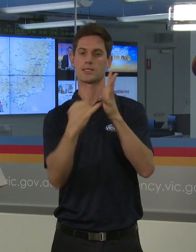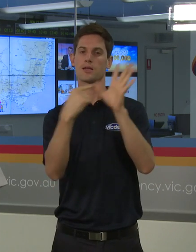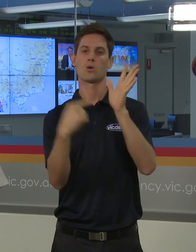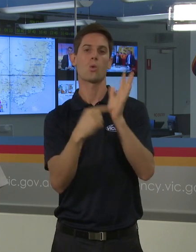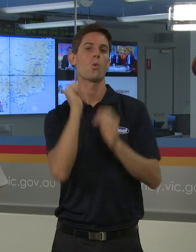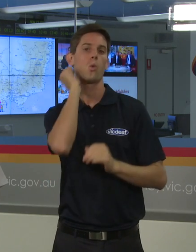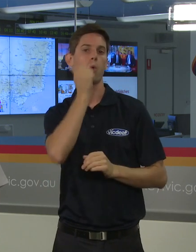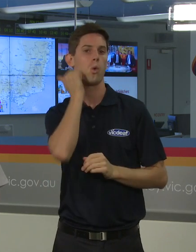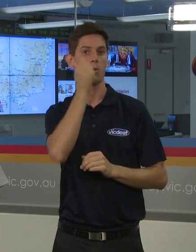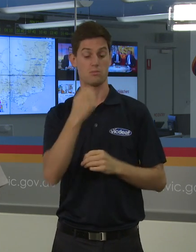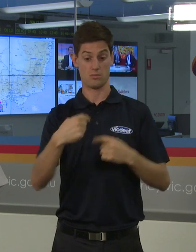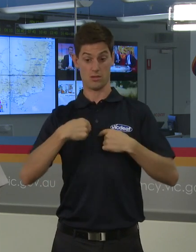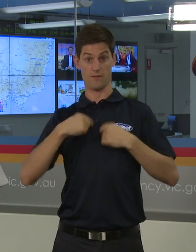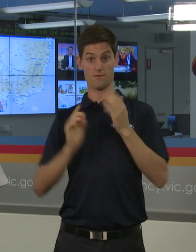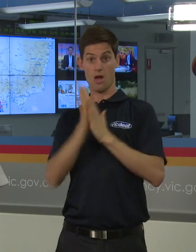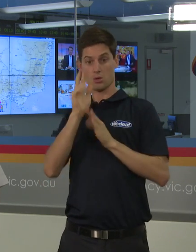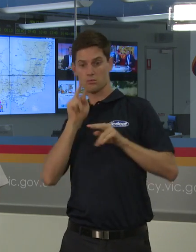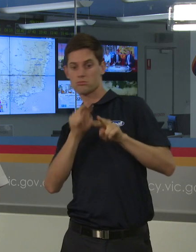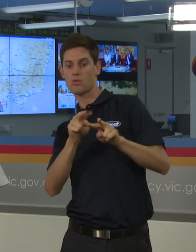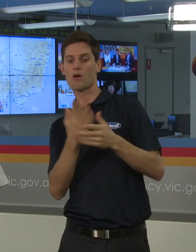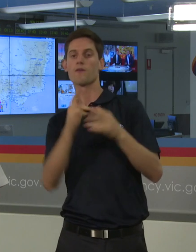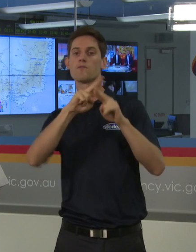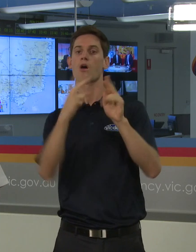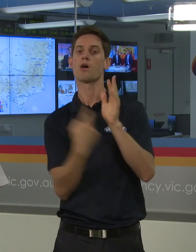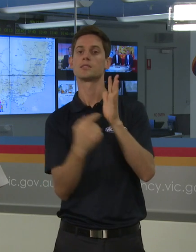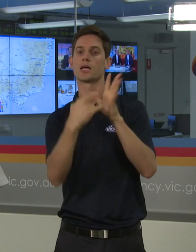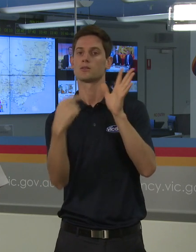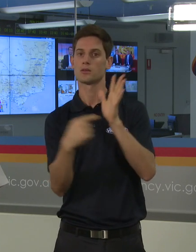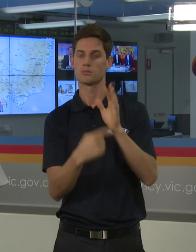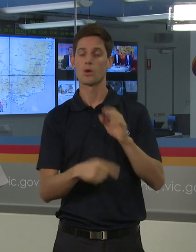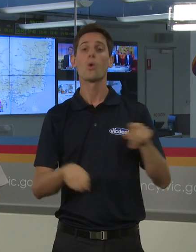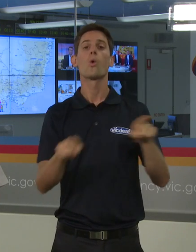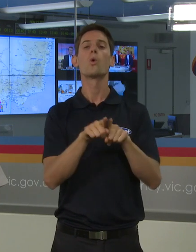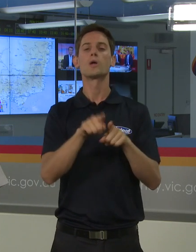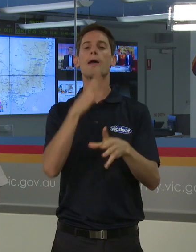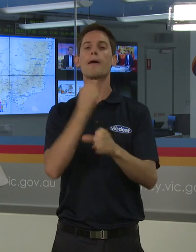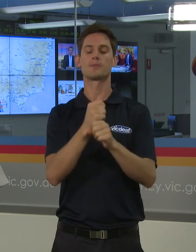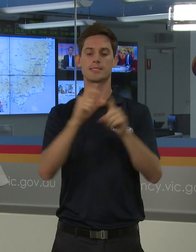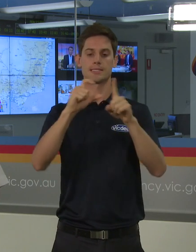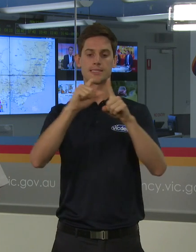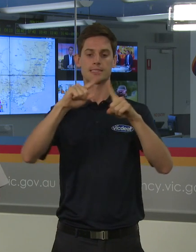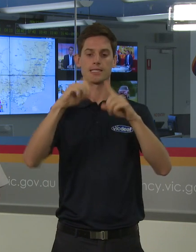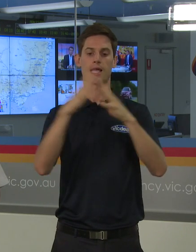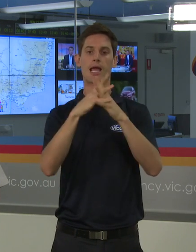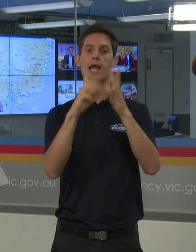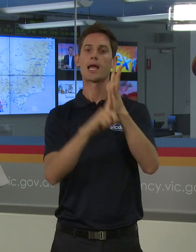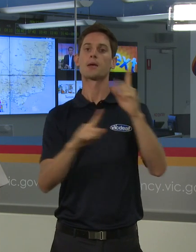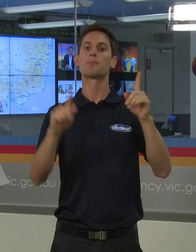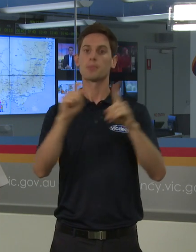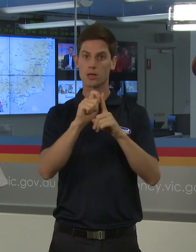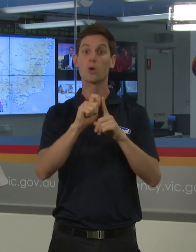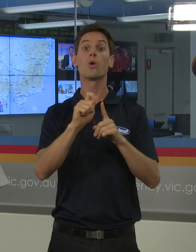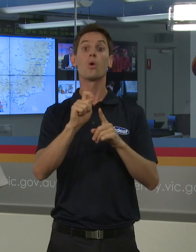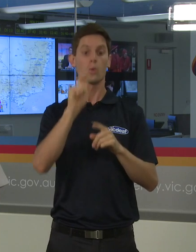That's the focal point for us. And apart from that, there will be some burning done by DELWP. So the plan burning program will kick off,